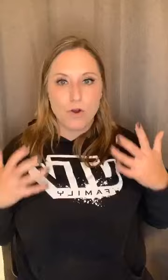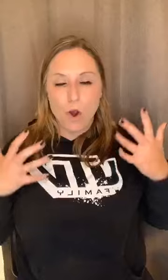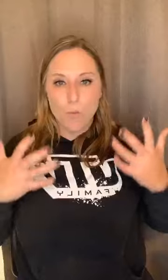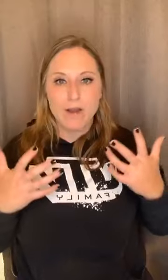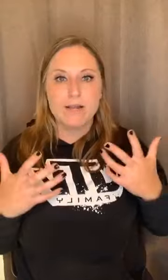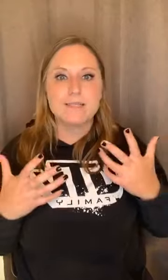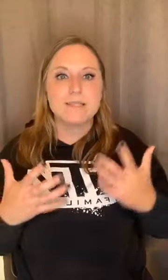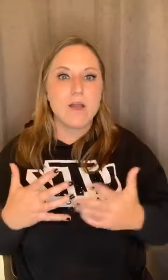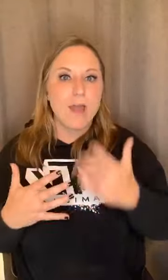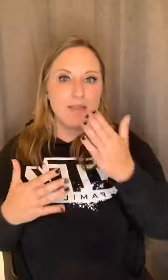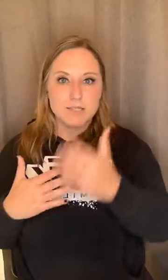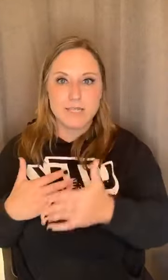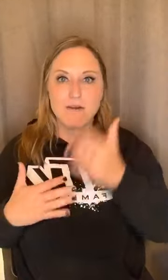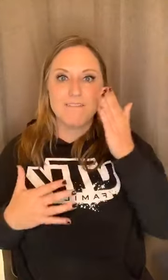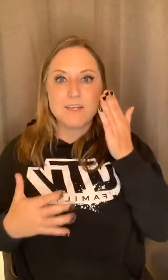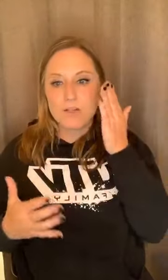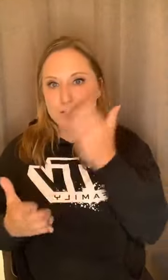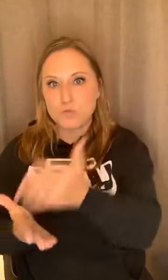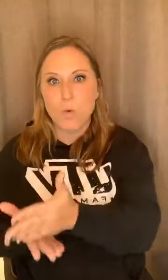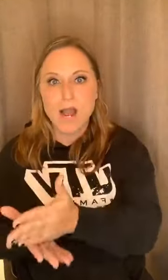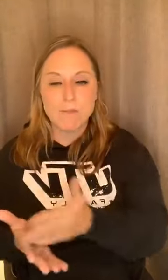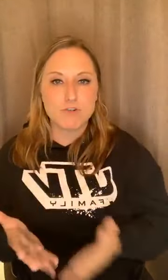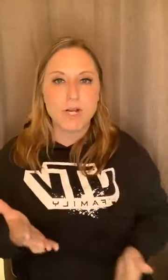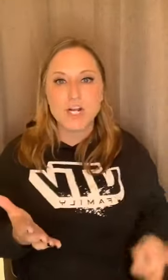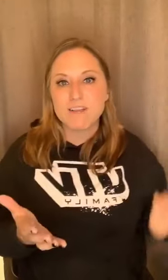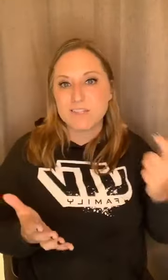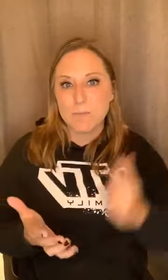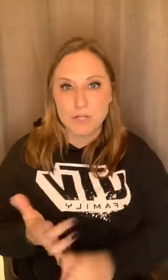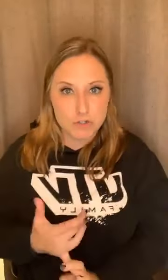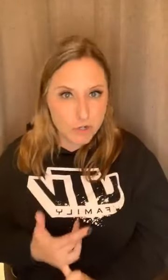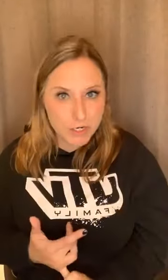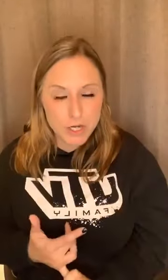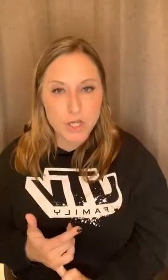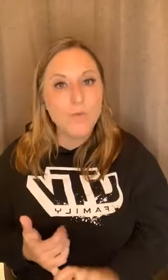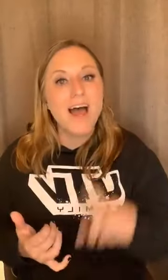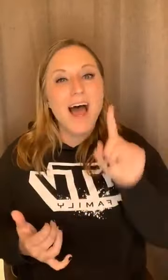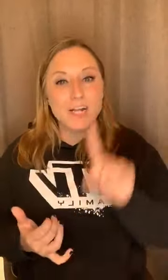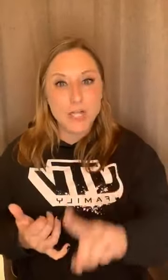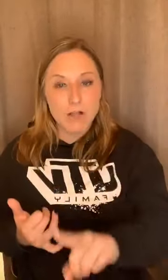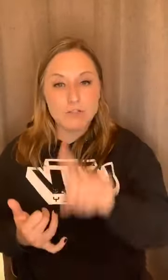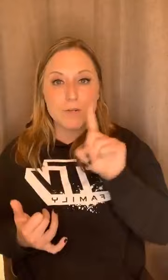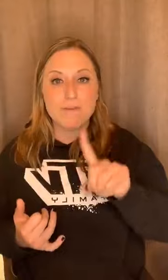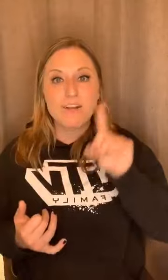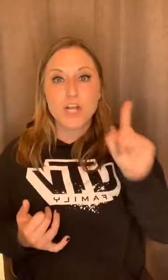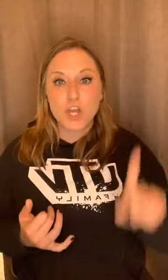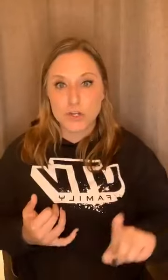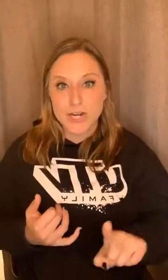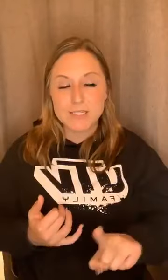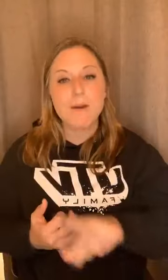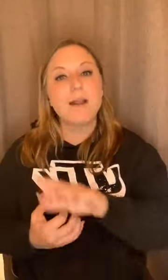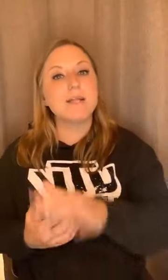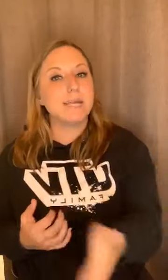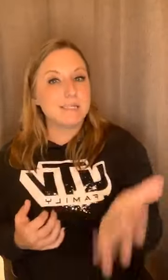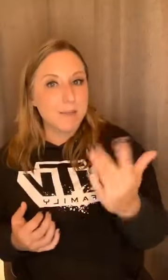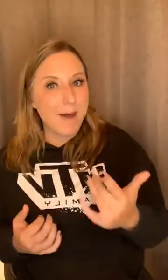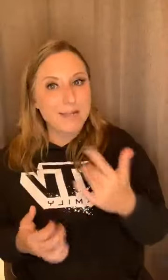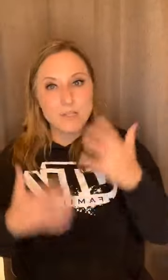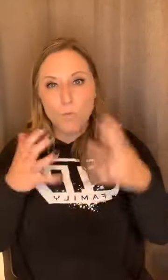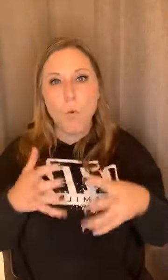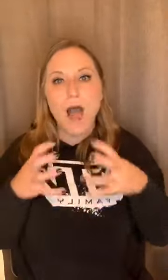awareness to say, okay, this is how I feel. This is why I'm triggered. If somebody is triggering you, I challenge you to be very curious about it and take a step back and say, why